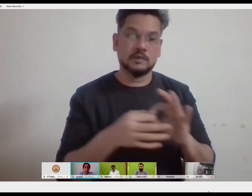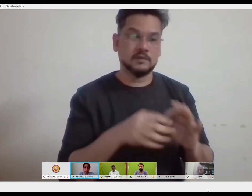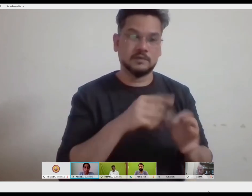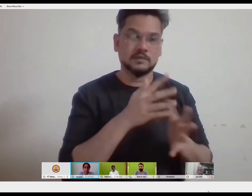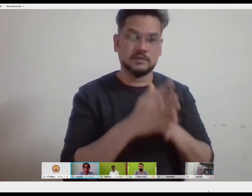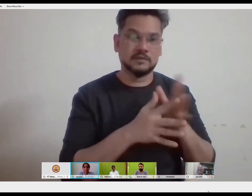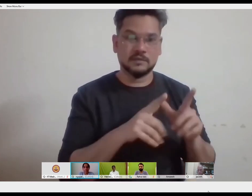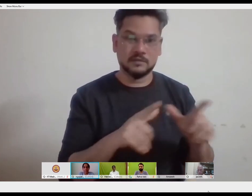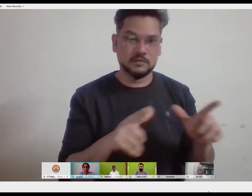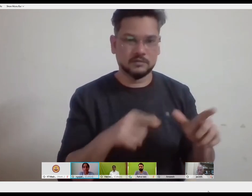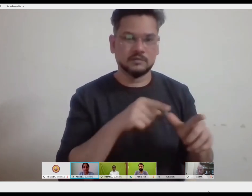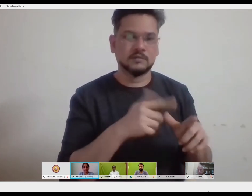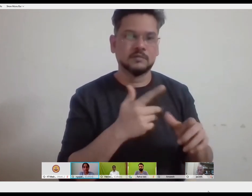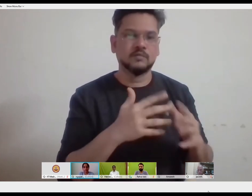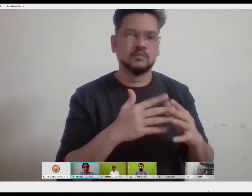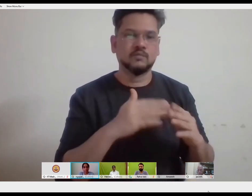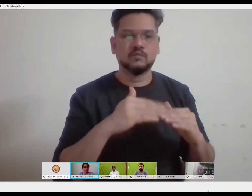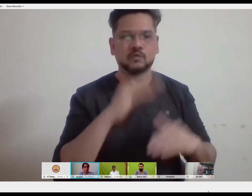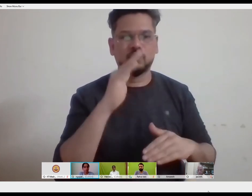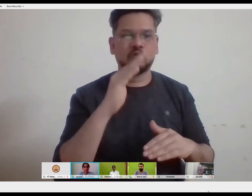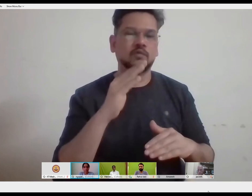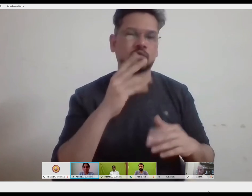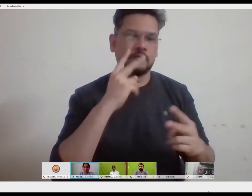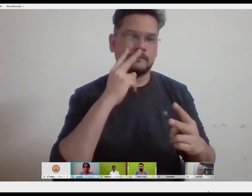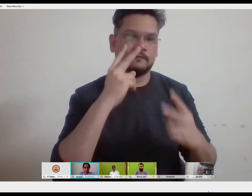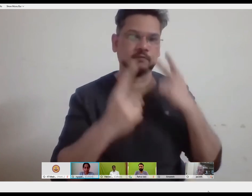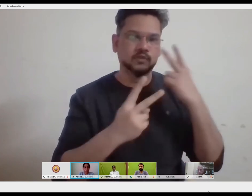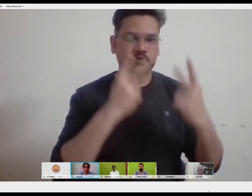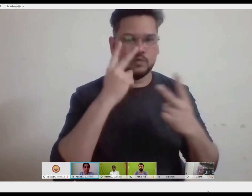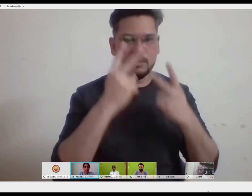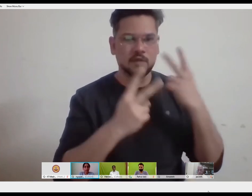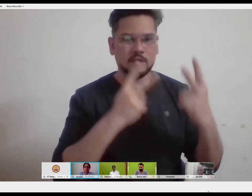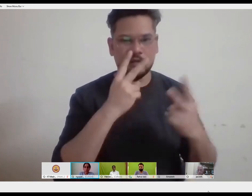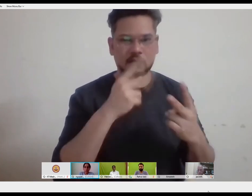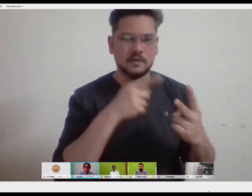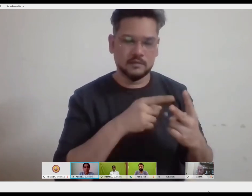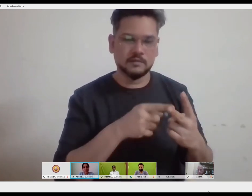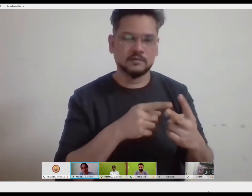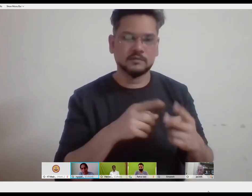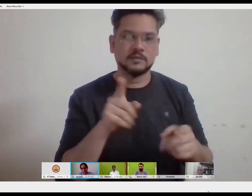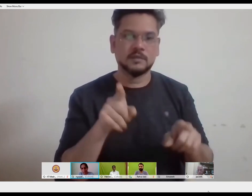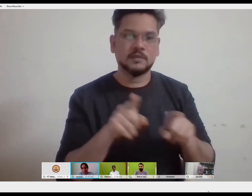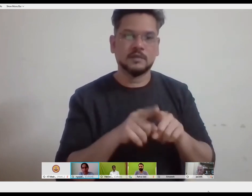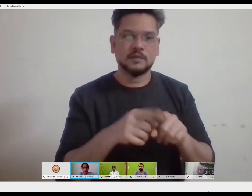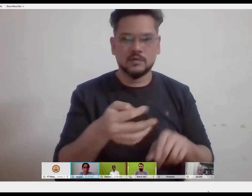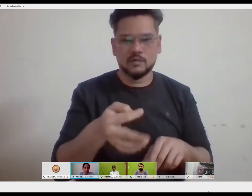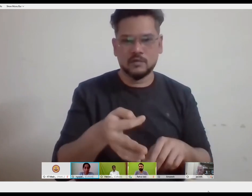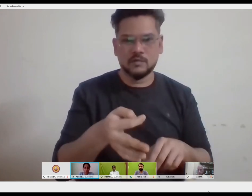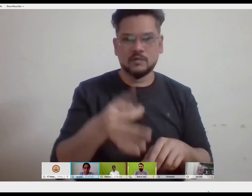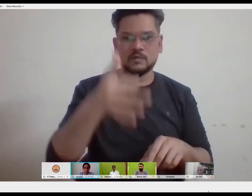It is, it's like two sides of a coin, right? Culture and language are the two sides of a coin.